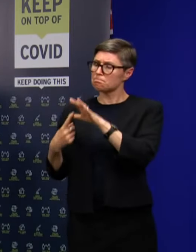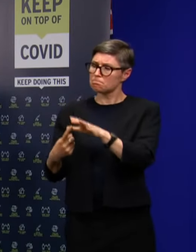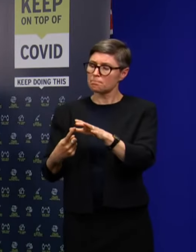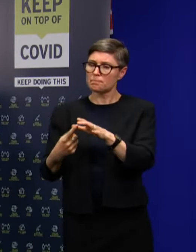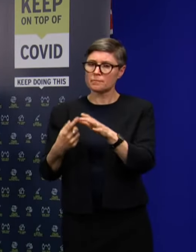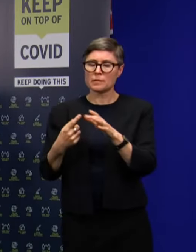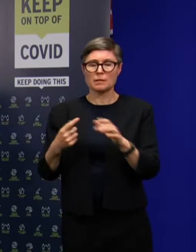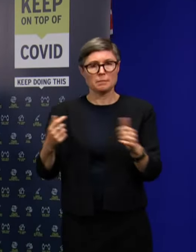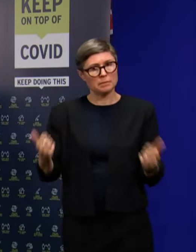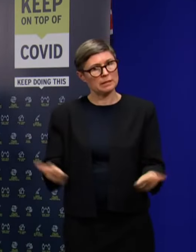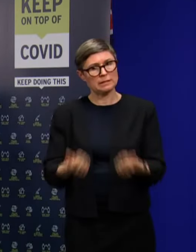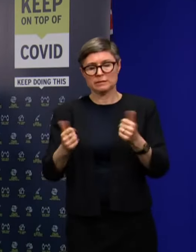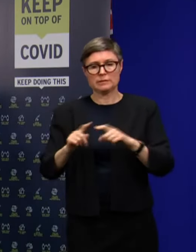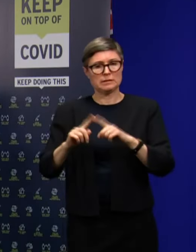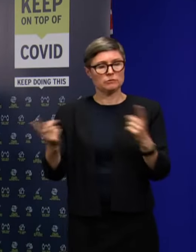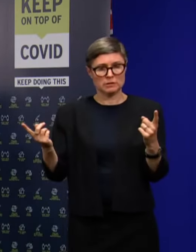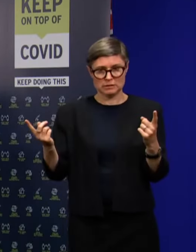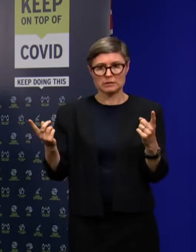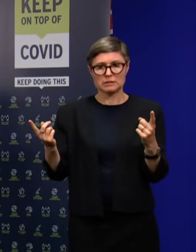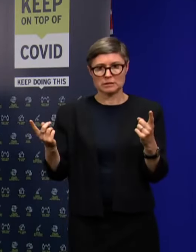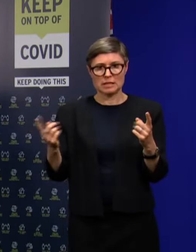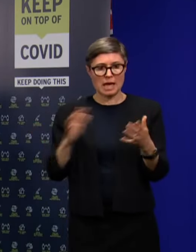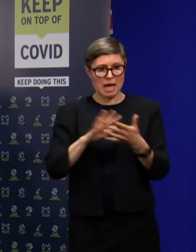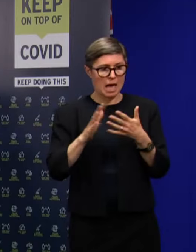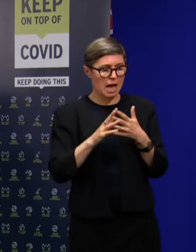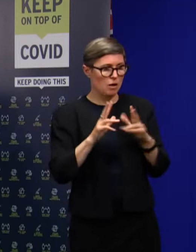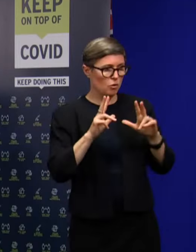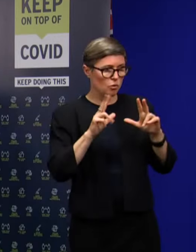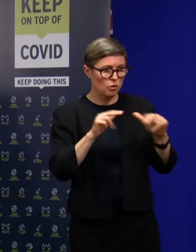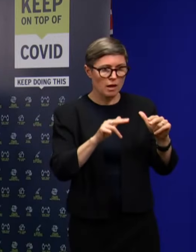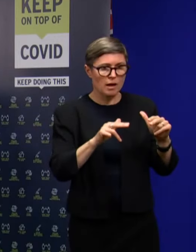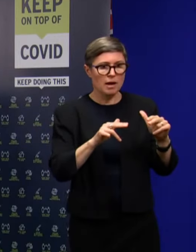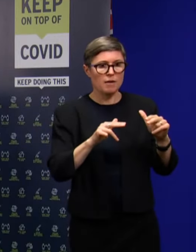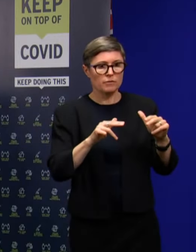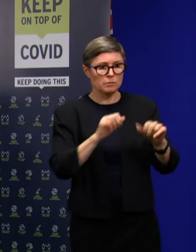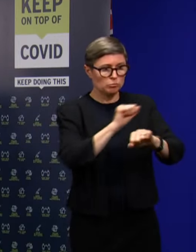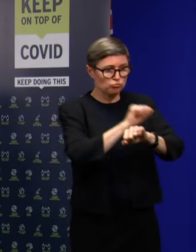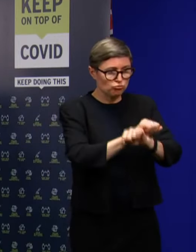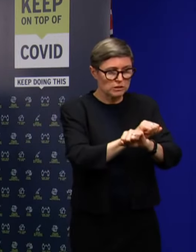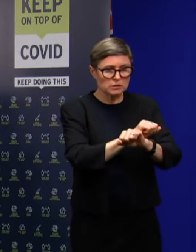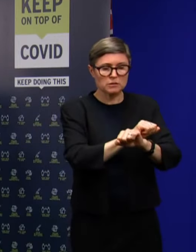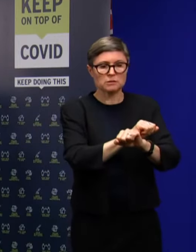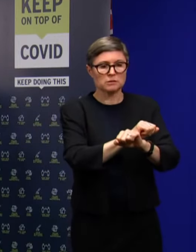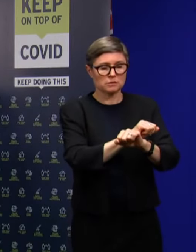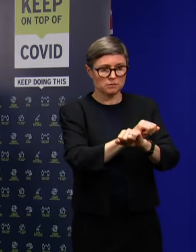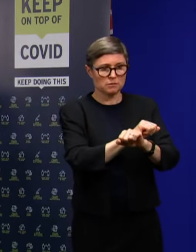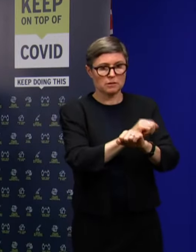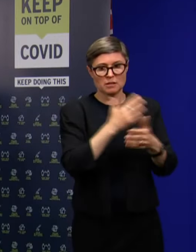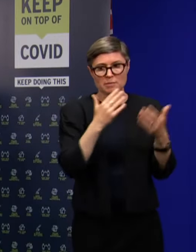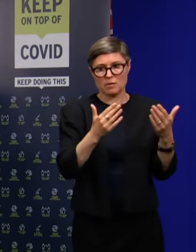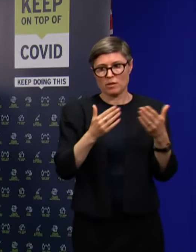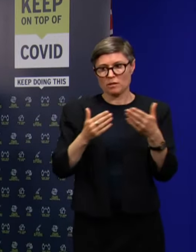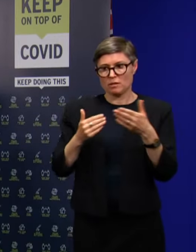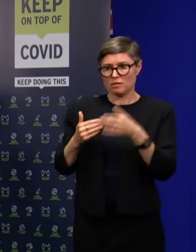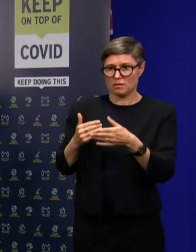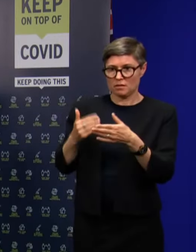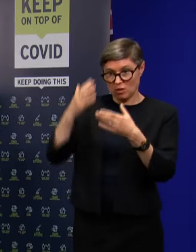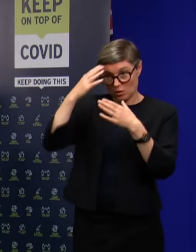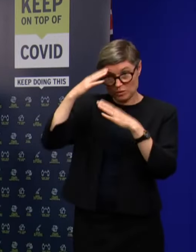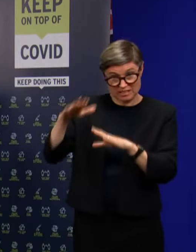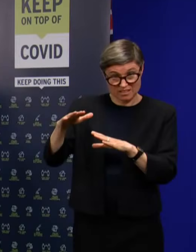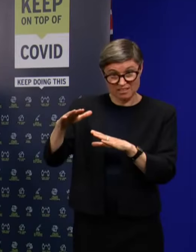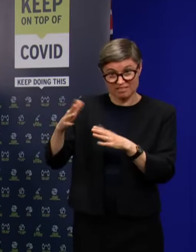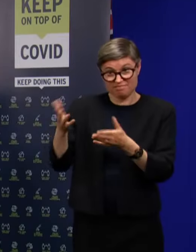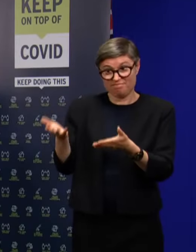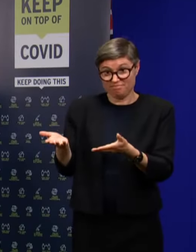a wealth of difference between the operations of running a prison or correctional facility compared to a hotel